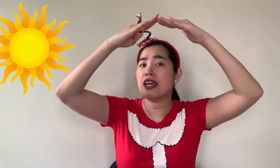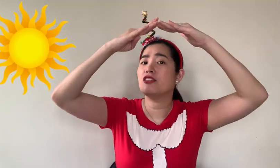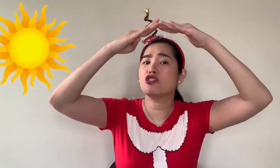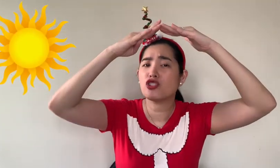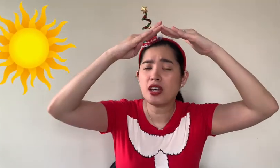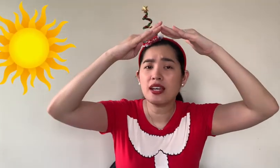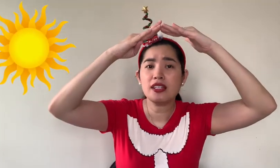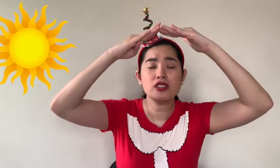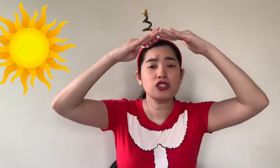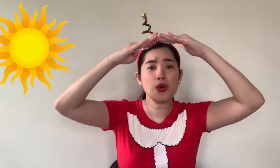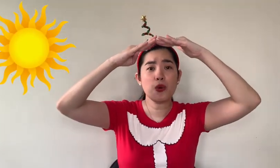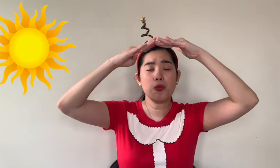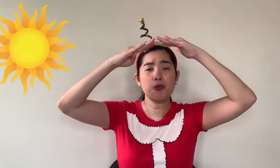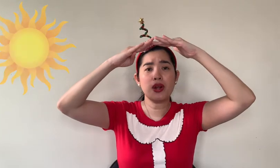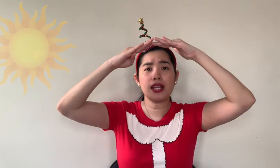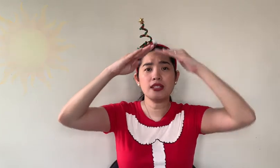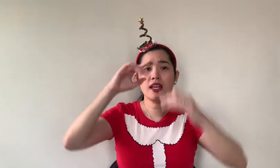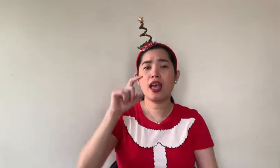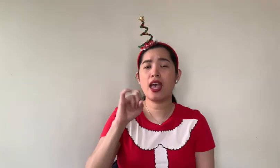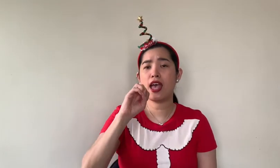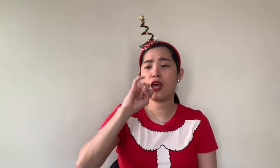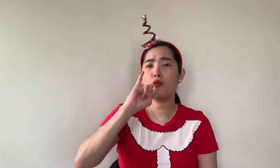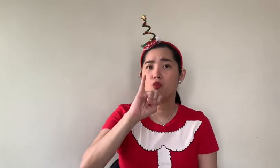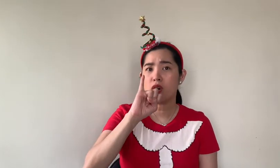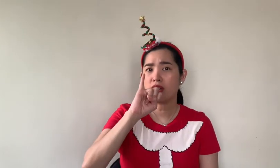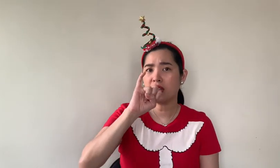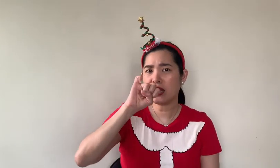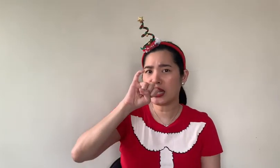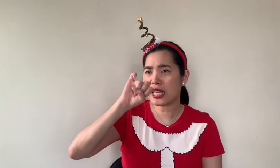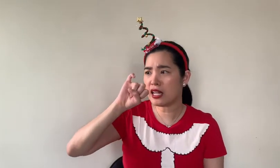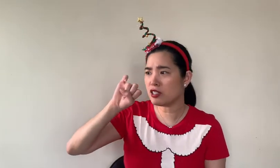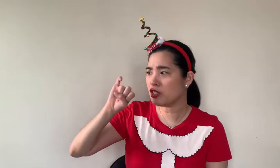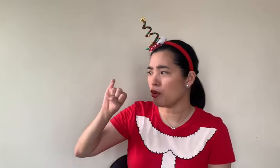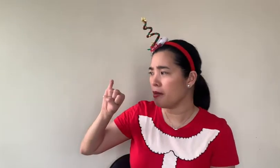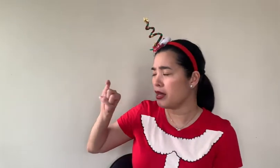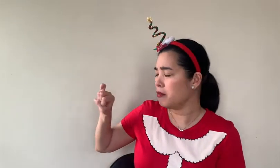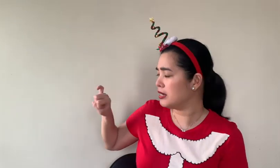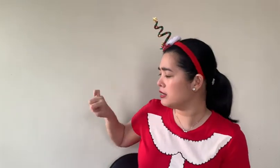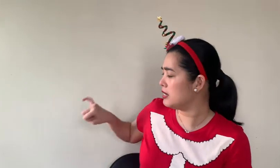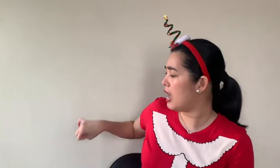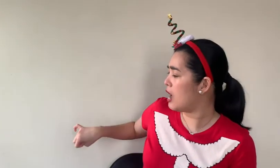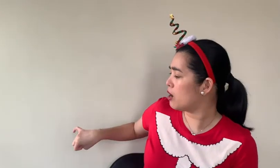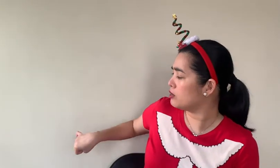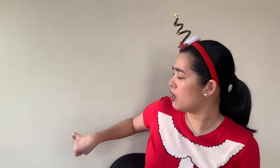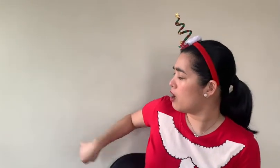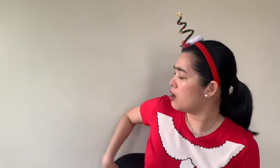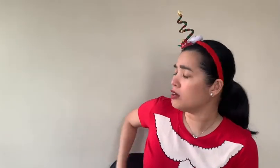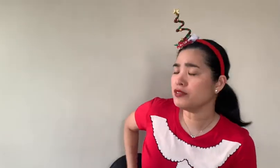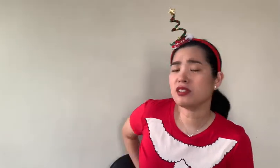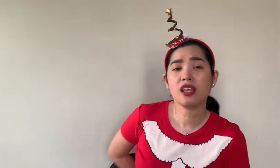turned to the bright. And one little snowman and one melted out of sun.